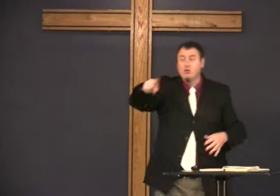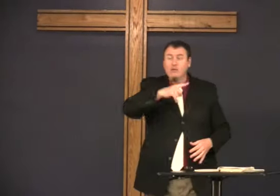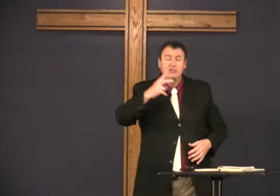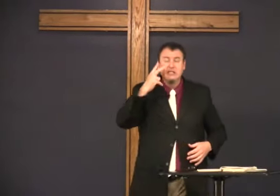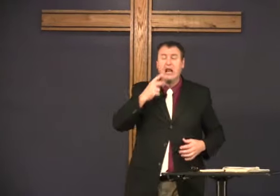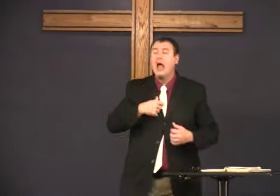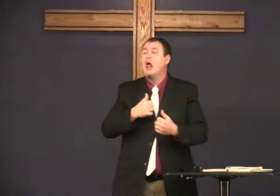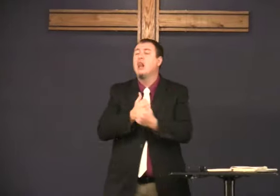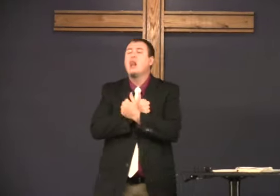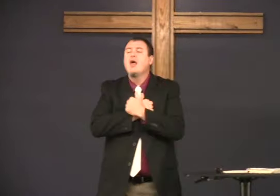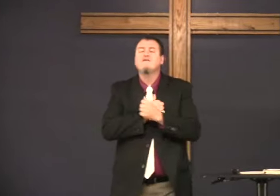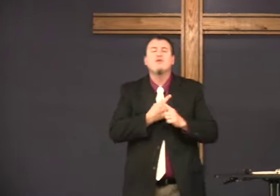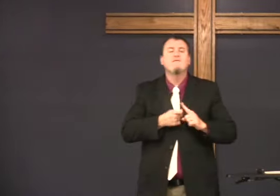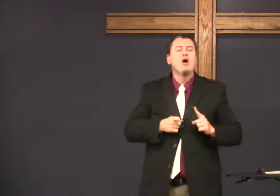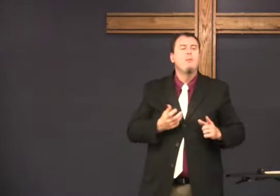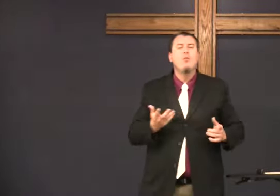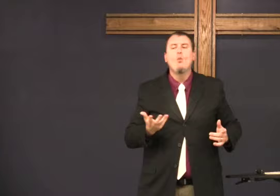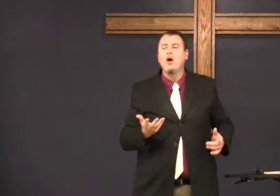Back then, how many of have seen.